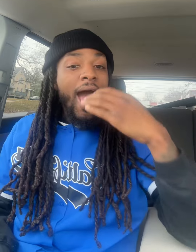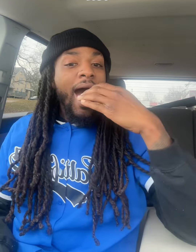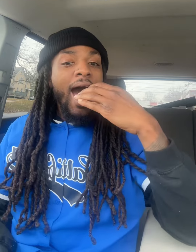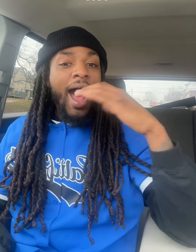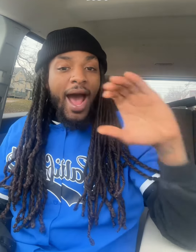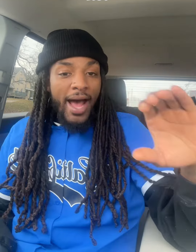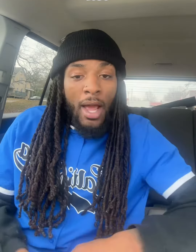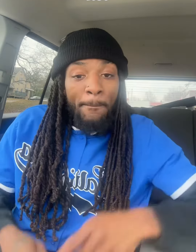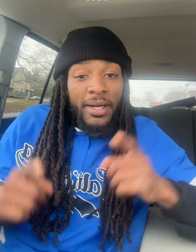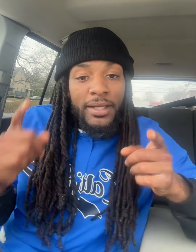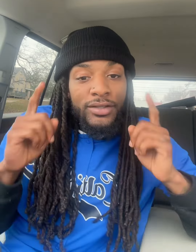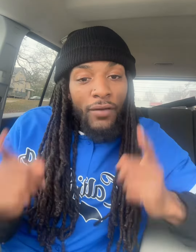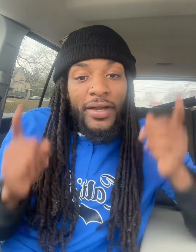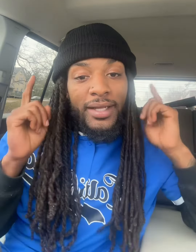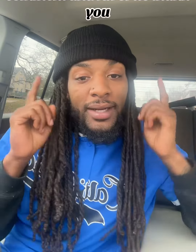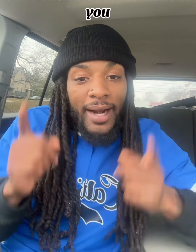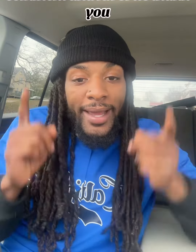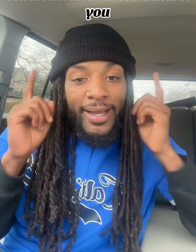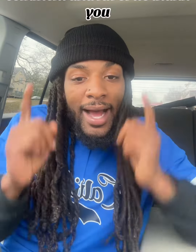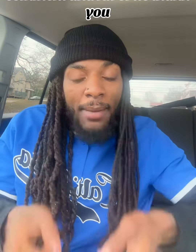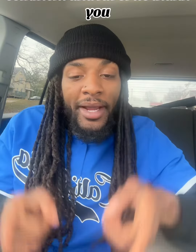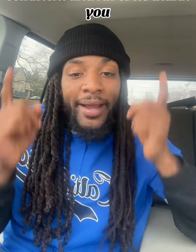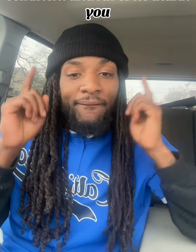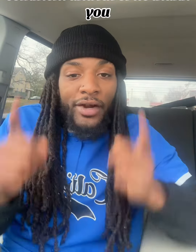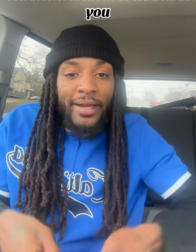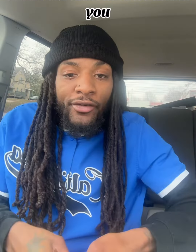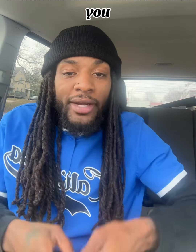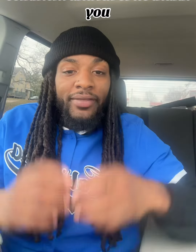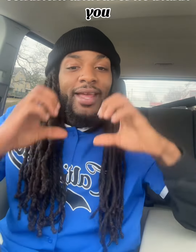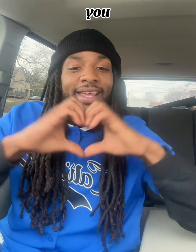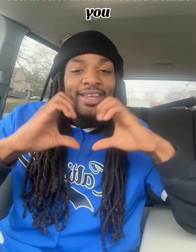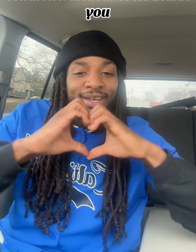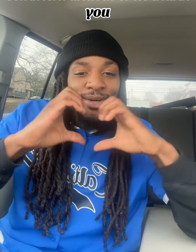Hot Hot Please don't forget to like, comment, and favorite. Thank you You